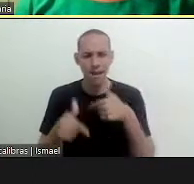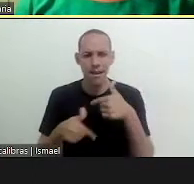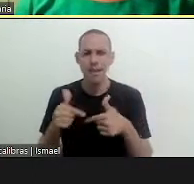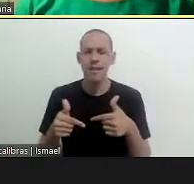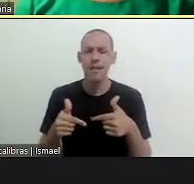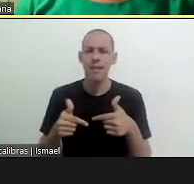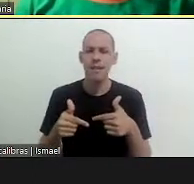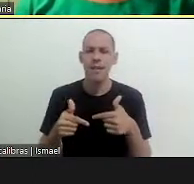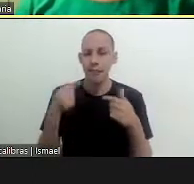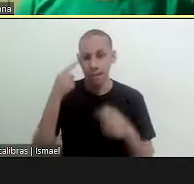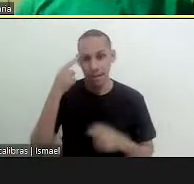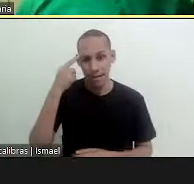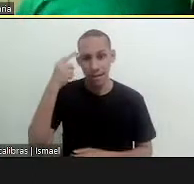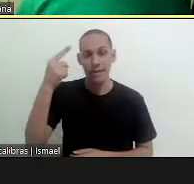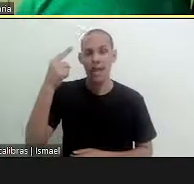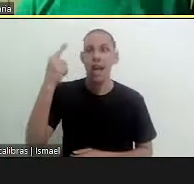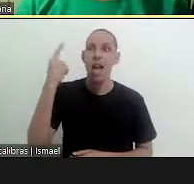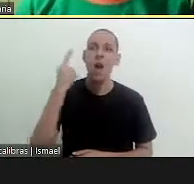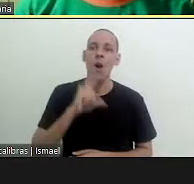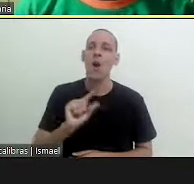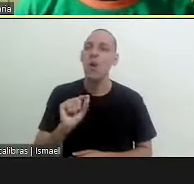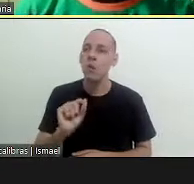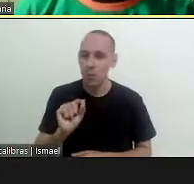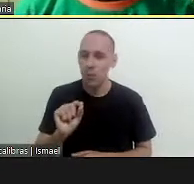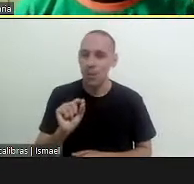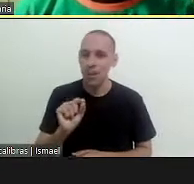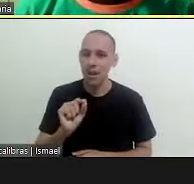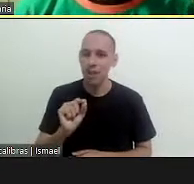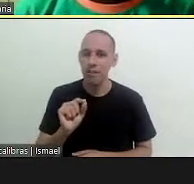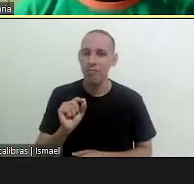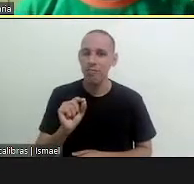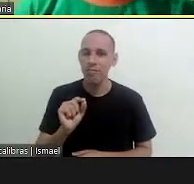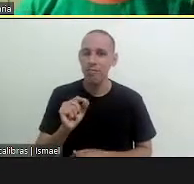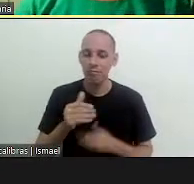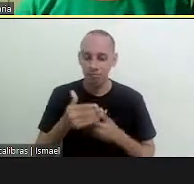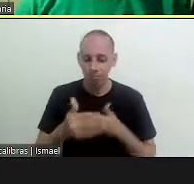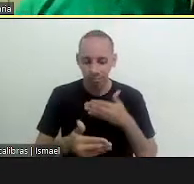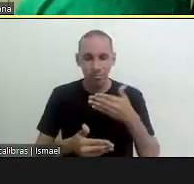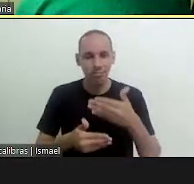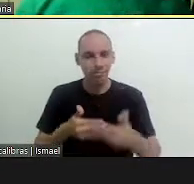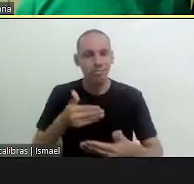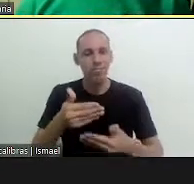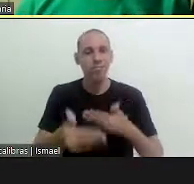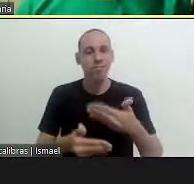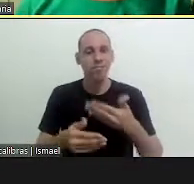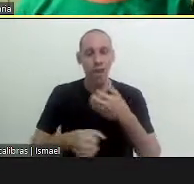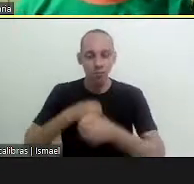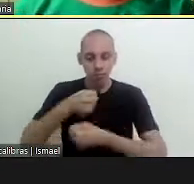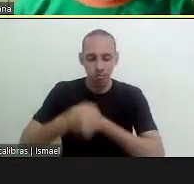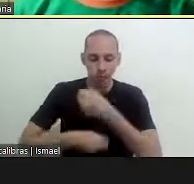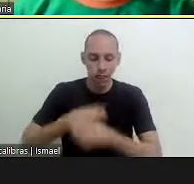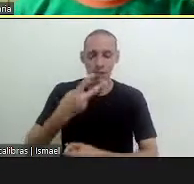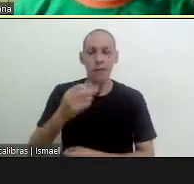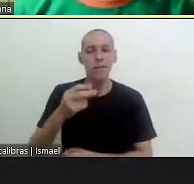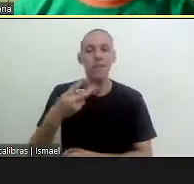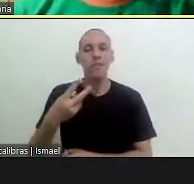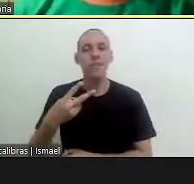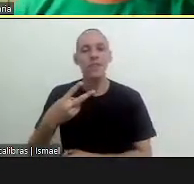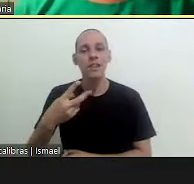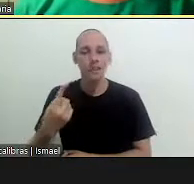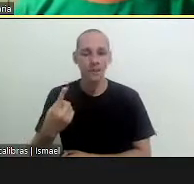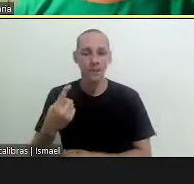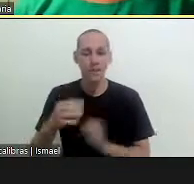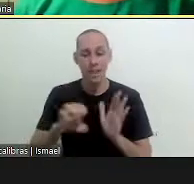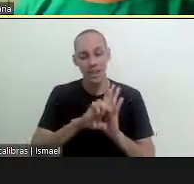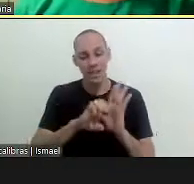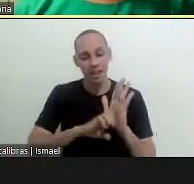we worked this issue very strongly and we were able to see an advance in 2021 which was for us